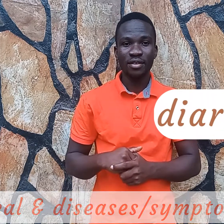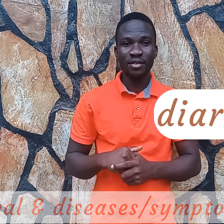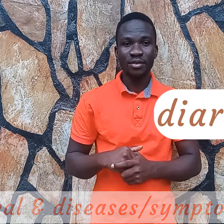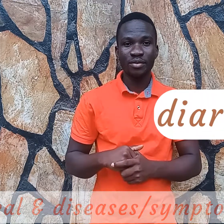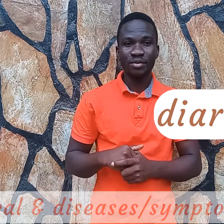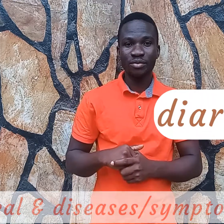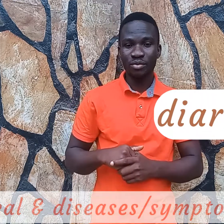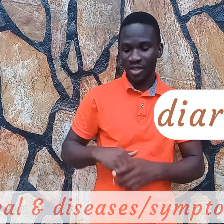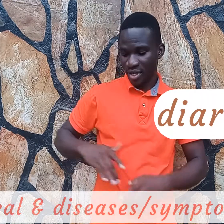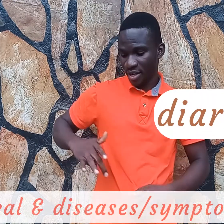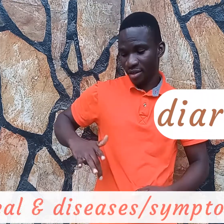we say